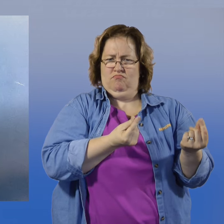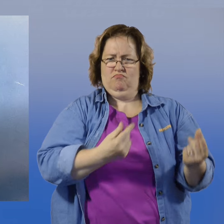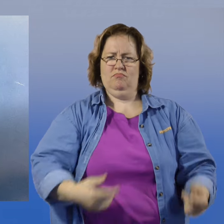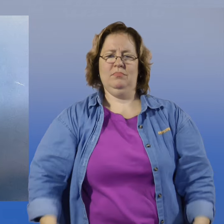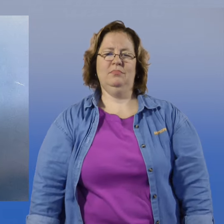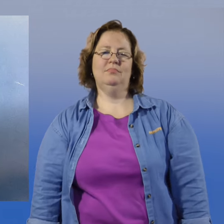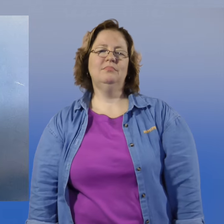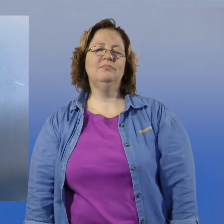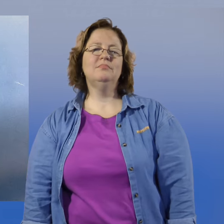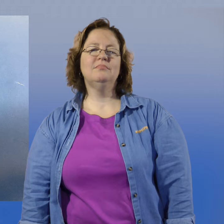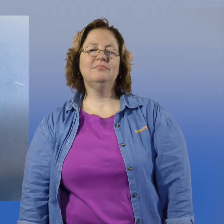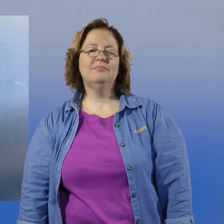do?